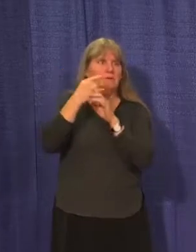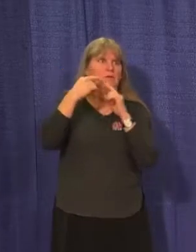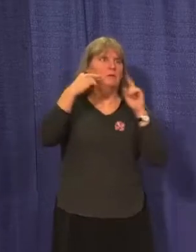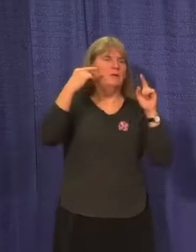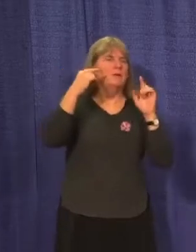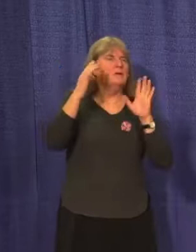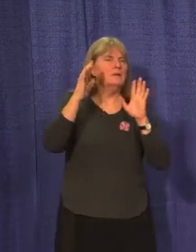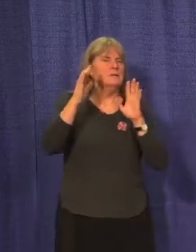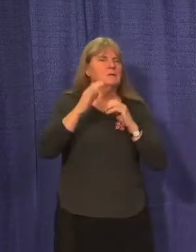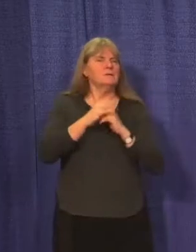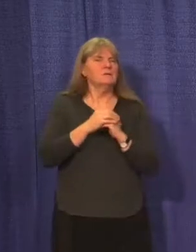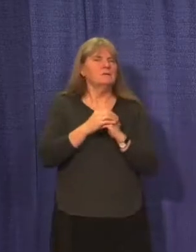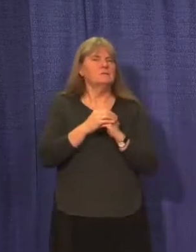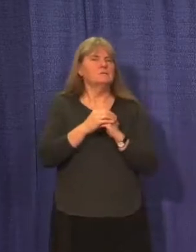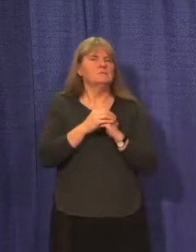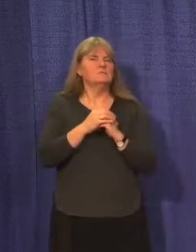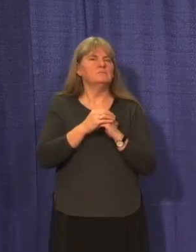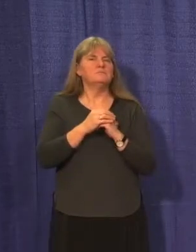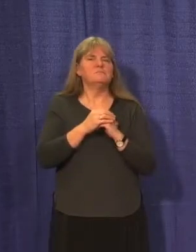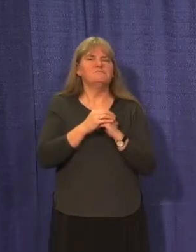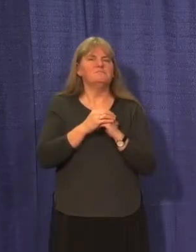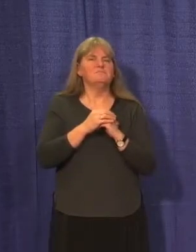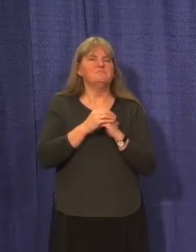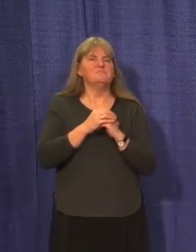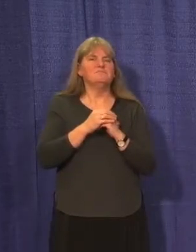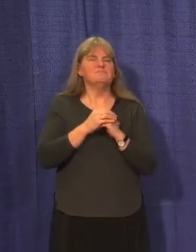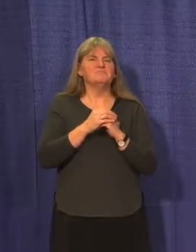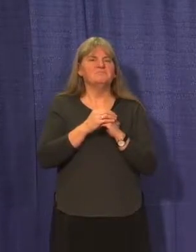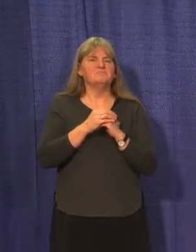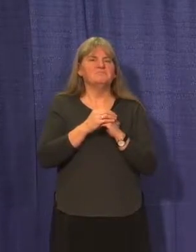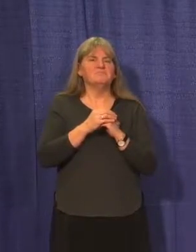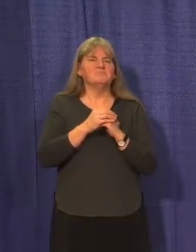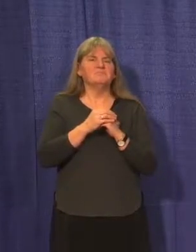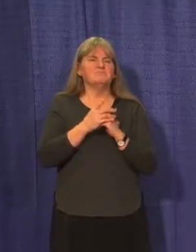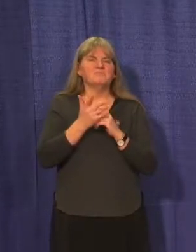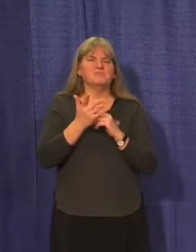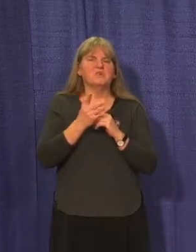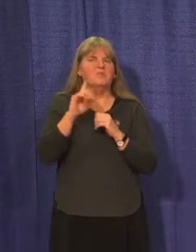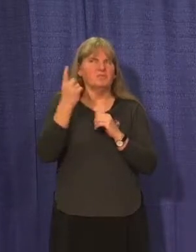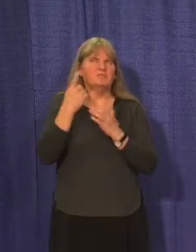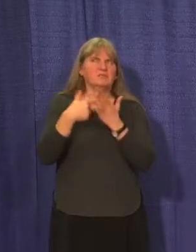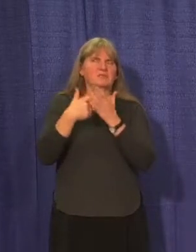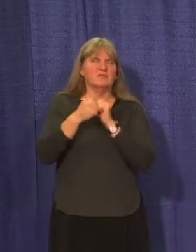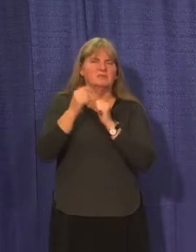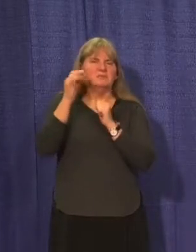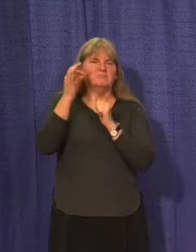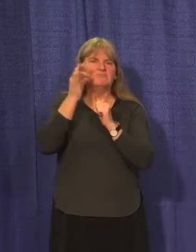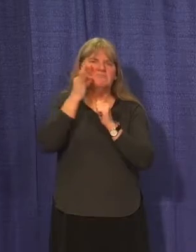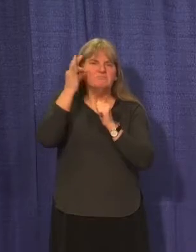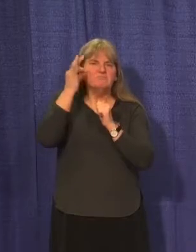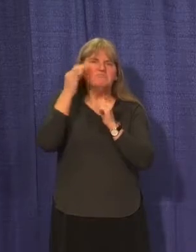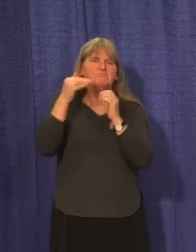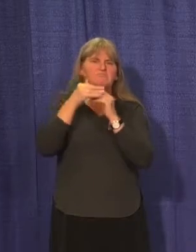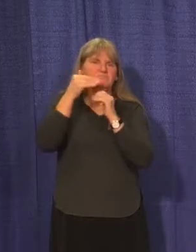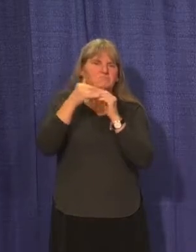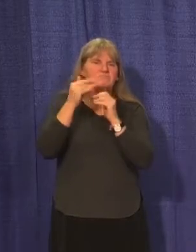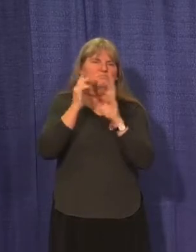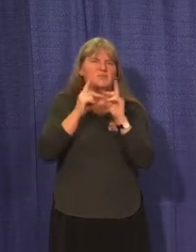divulging any data that would involve Indigeneity, particularly from a health point of view.